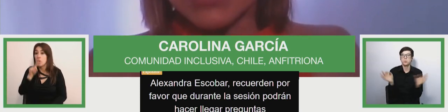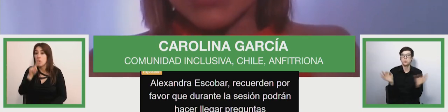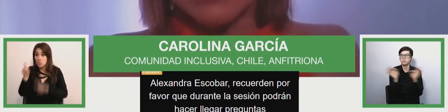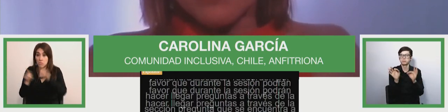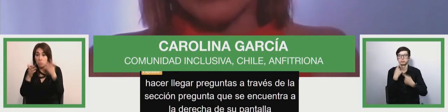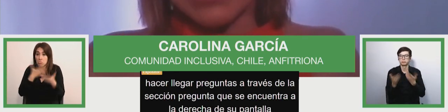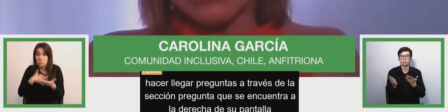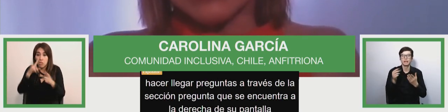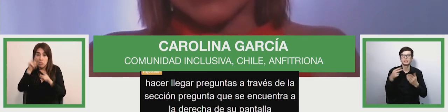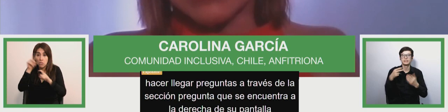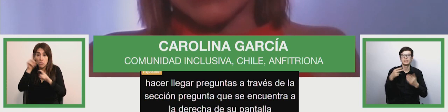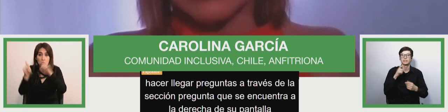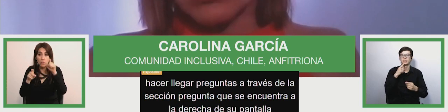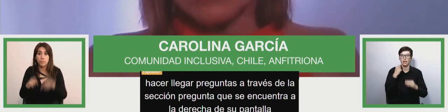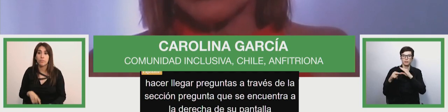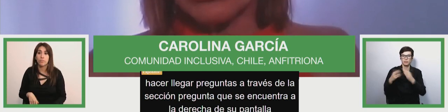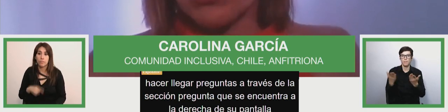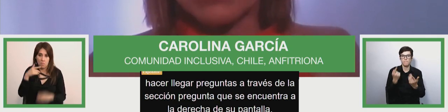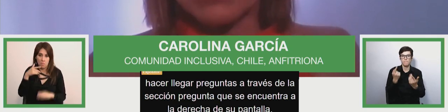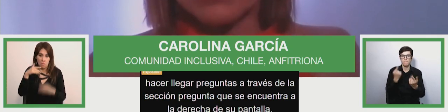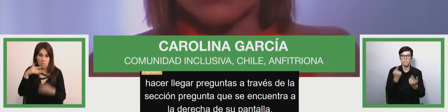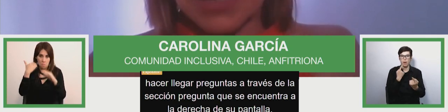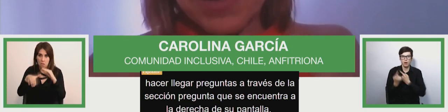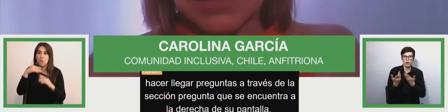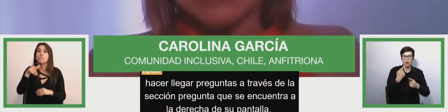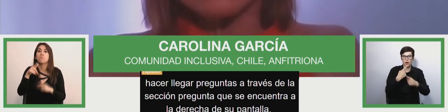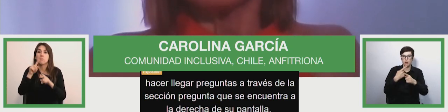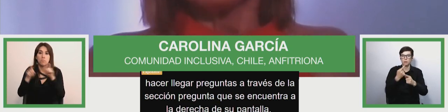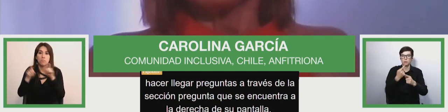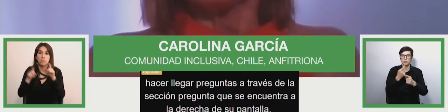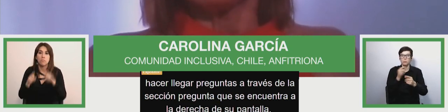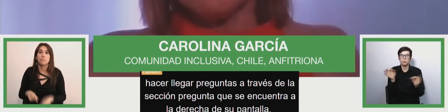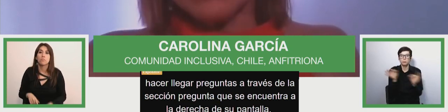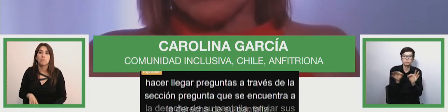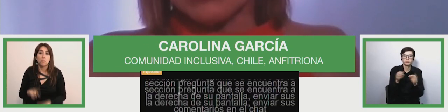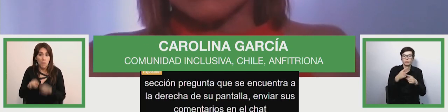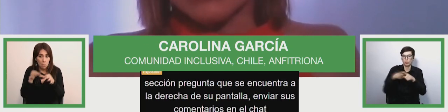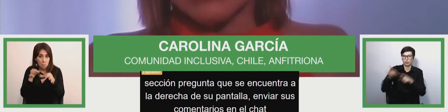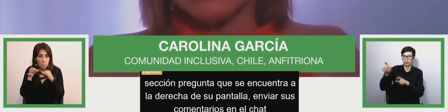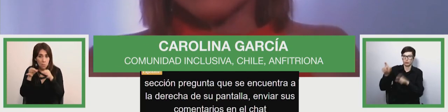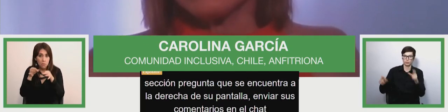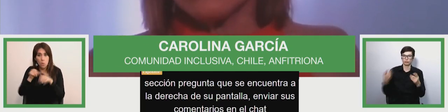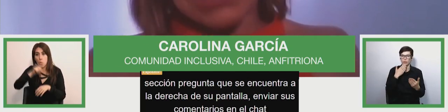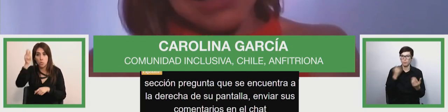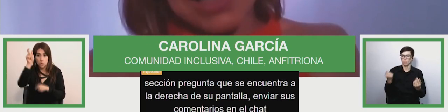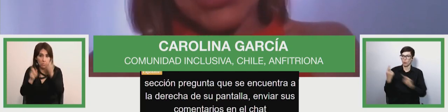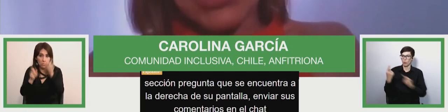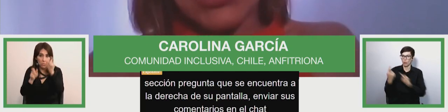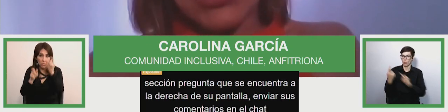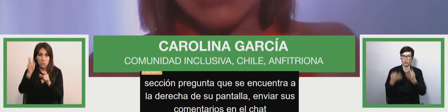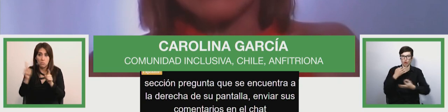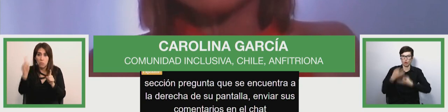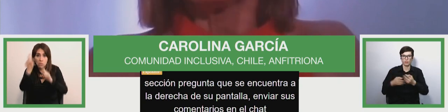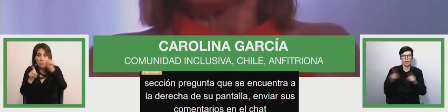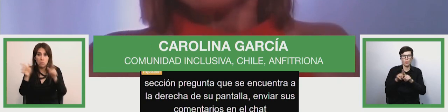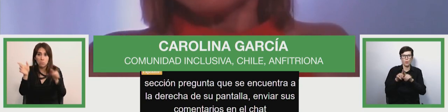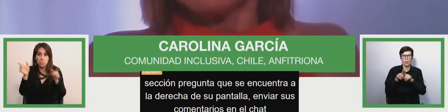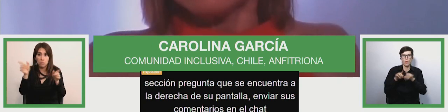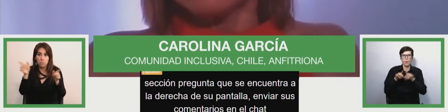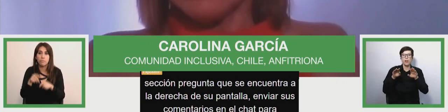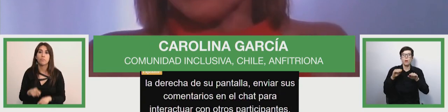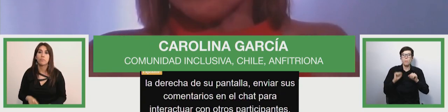by by interacting with other participants also you can follow us through our social